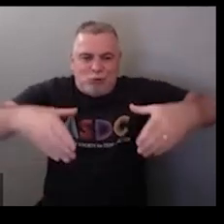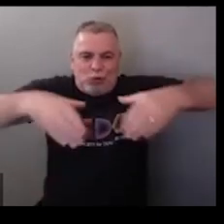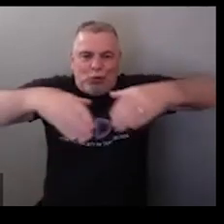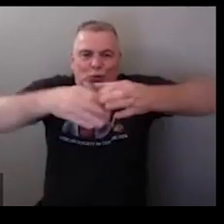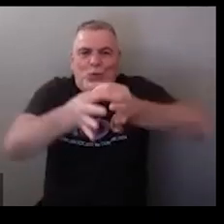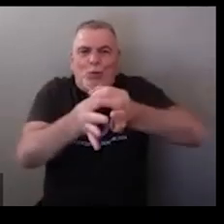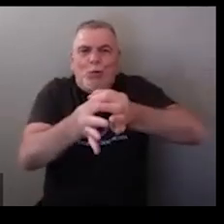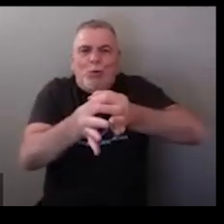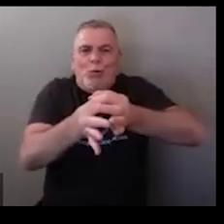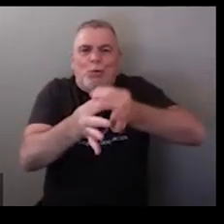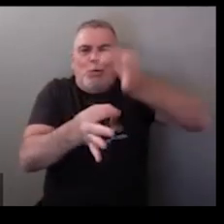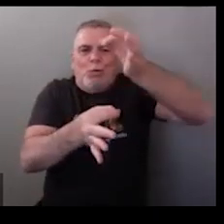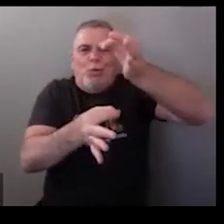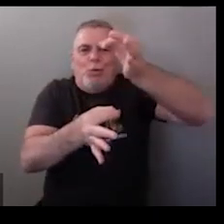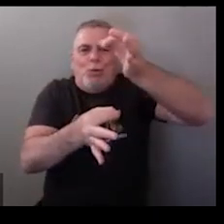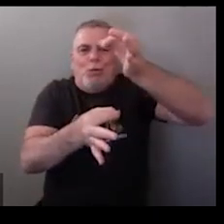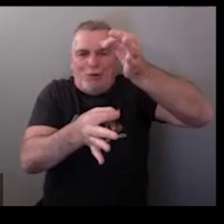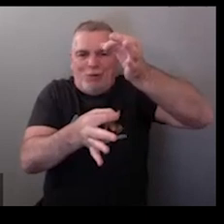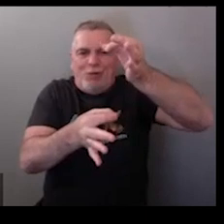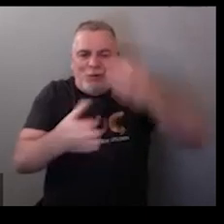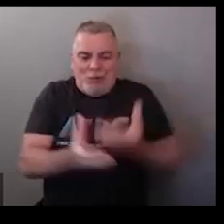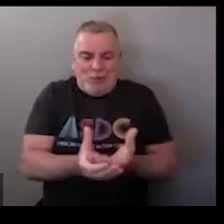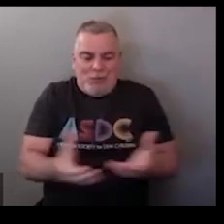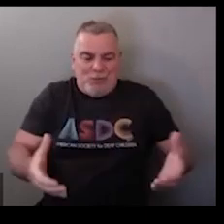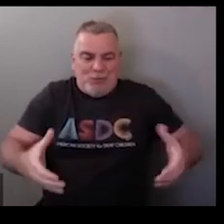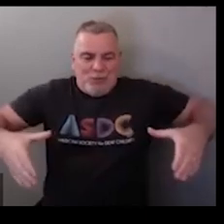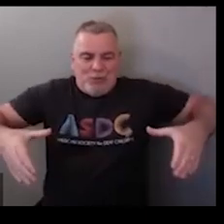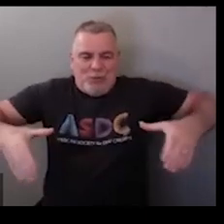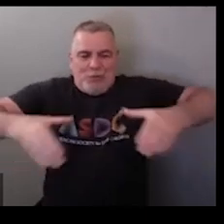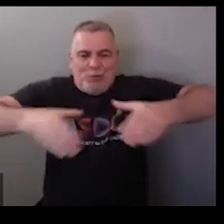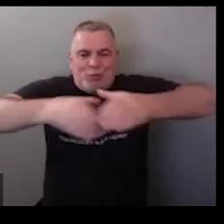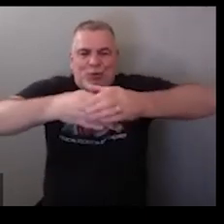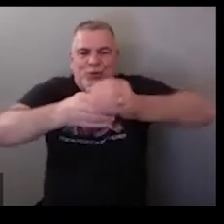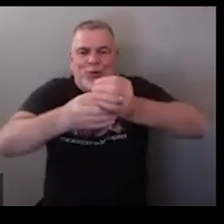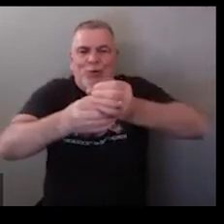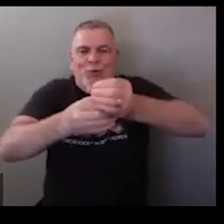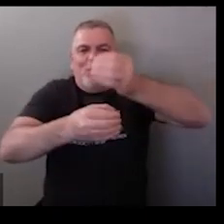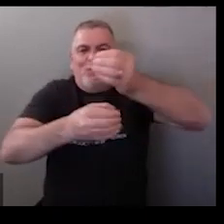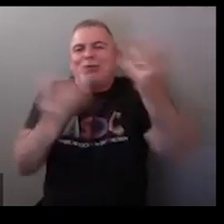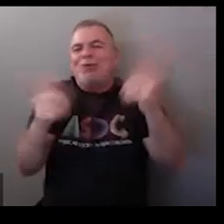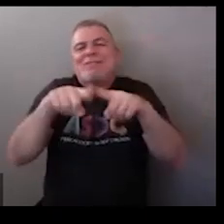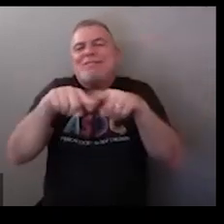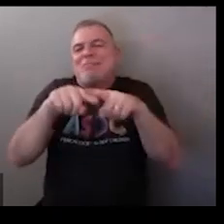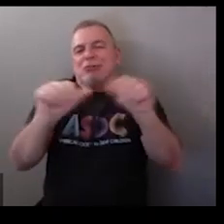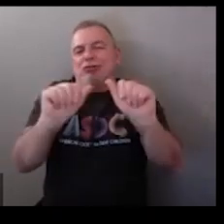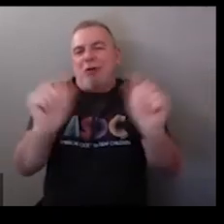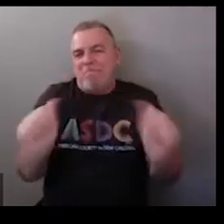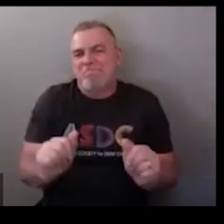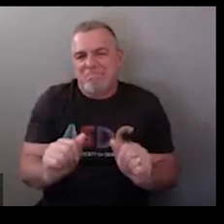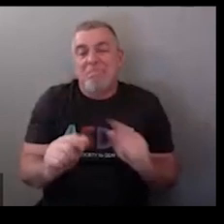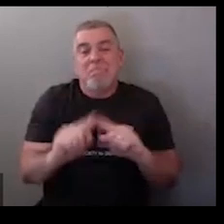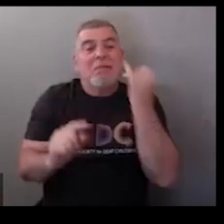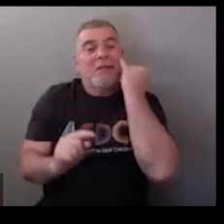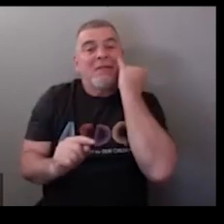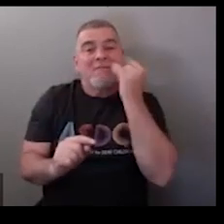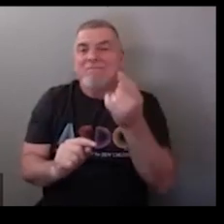small some are more heavy and round at the bottom with smaller tops some are very wide some are like an earl and